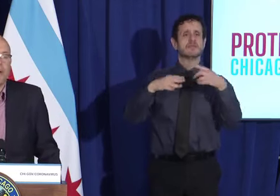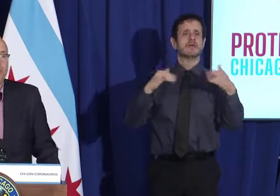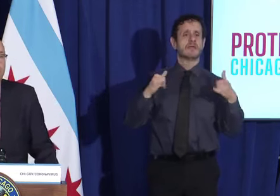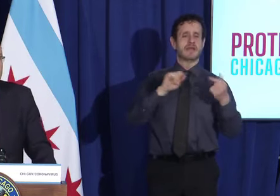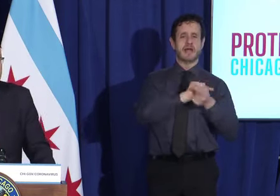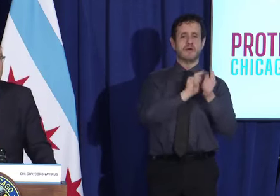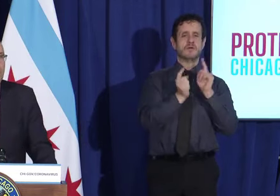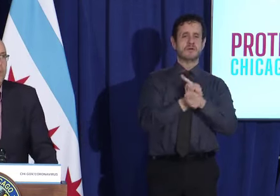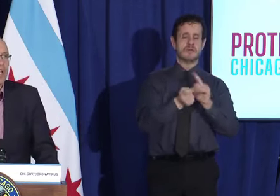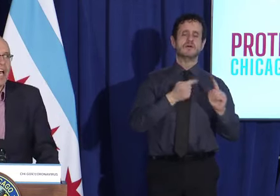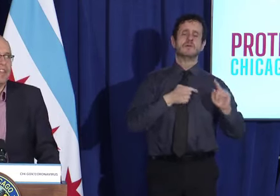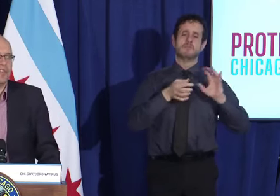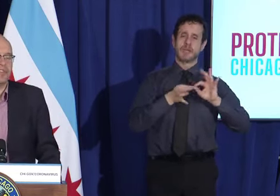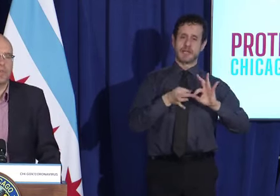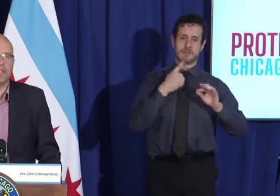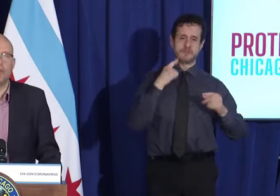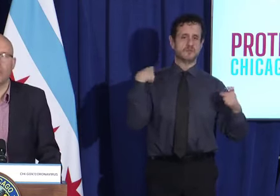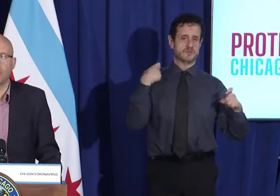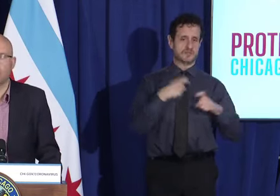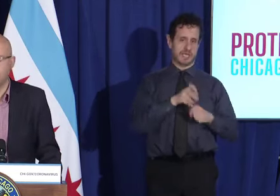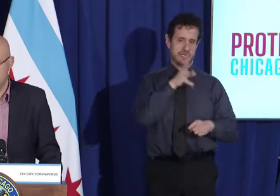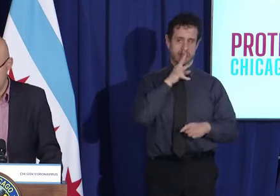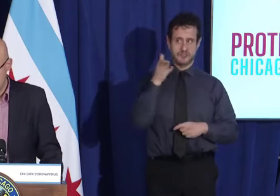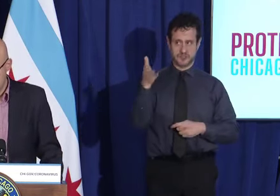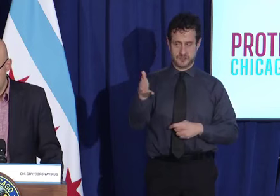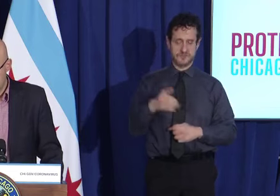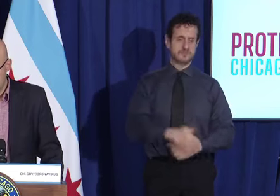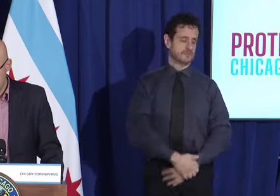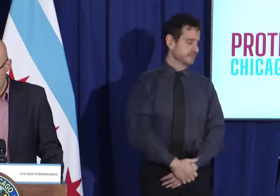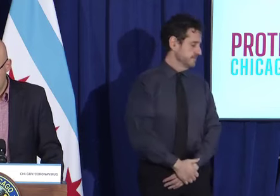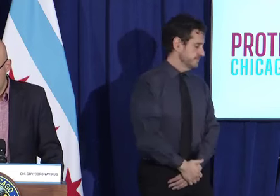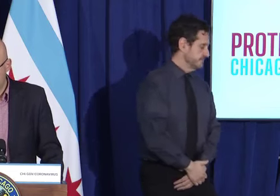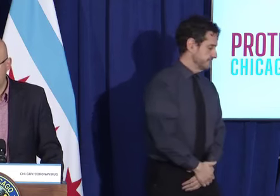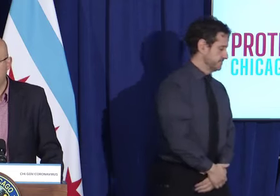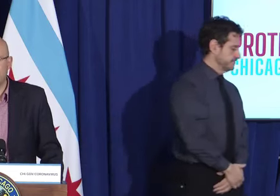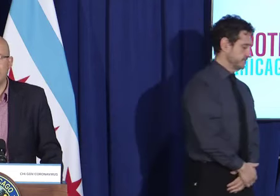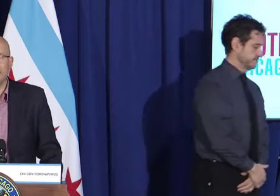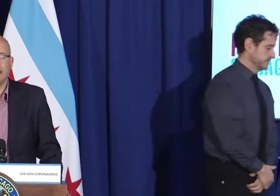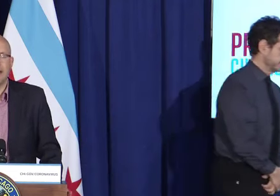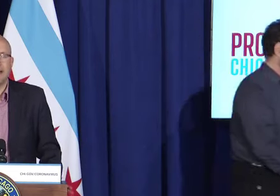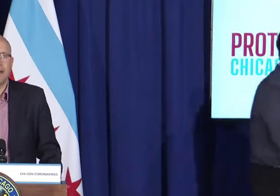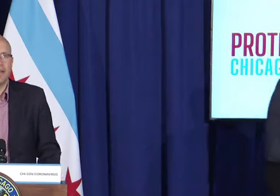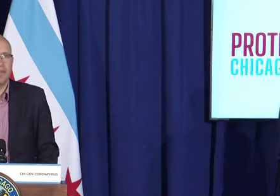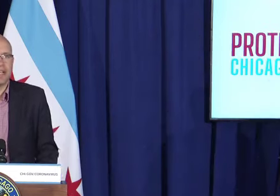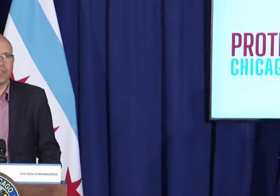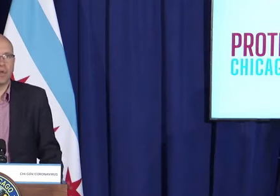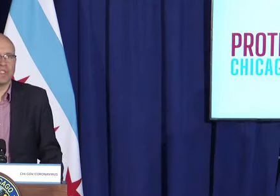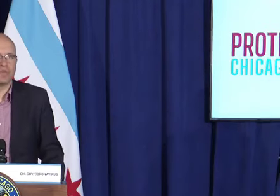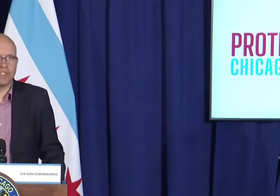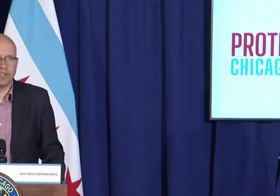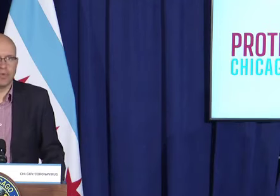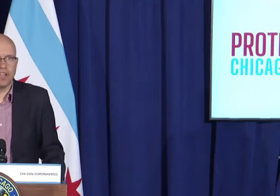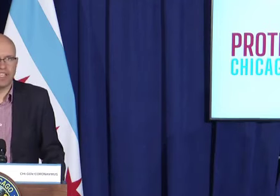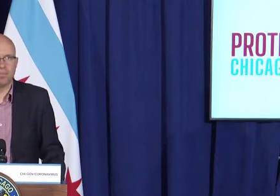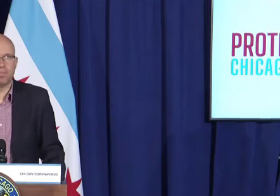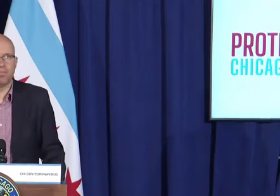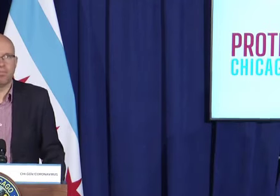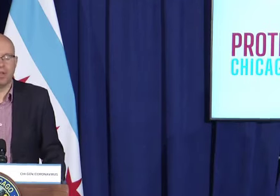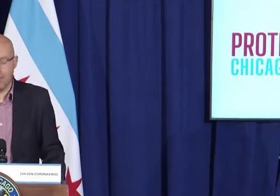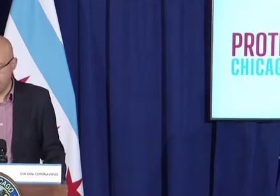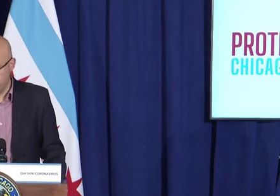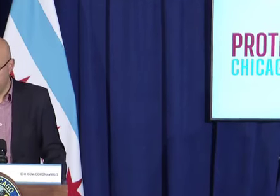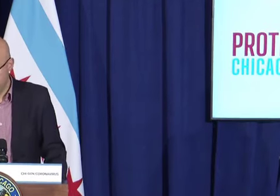My name is Michael Rodriguez. the Vice President of the District 22. I urge you to several things in our communities.